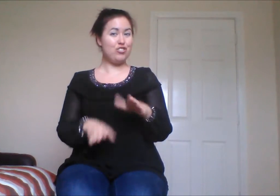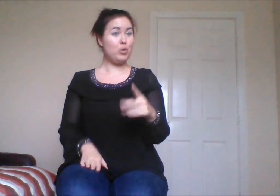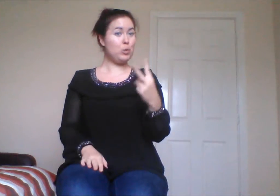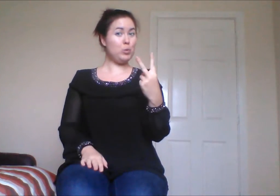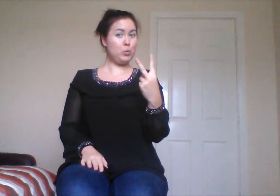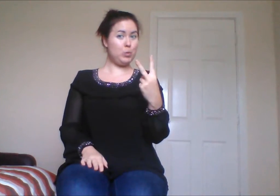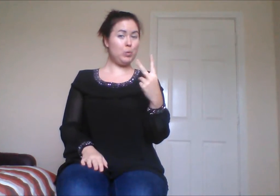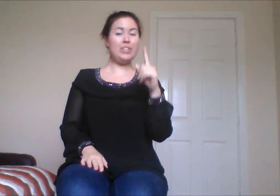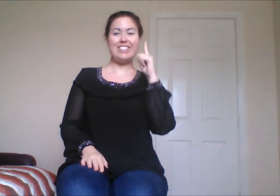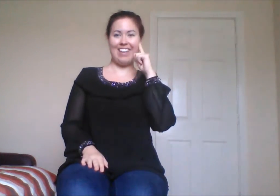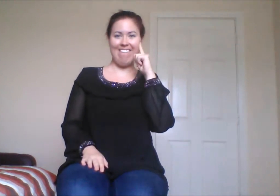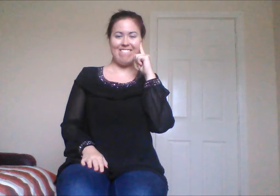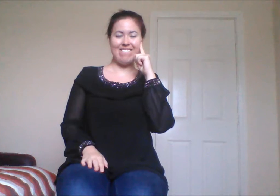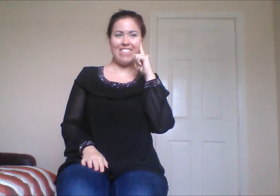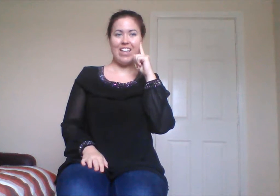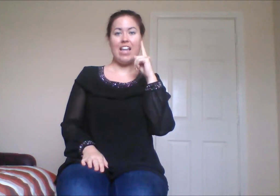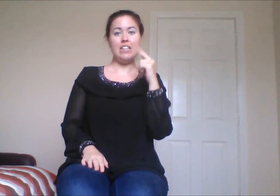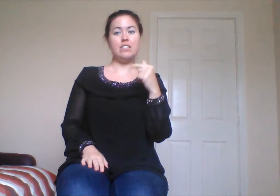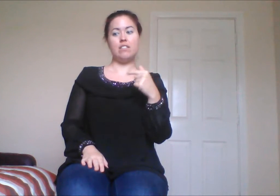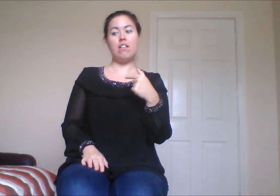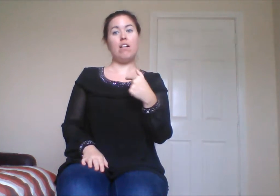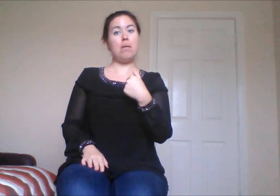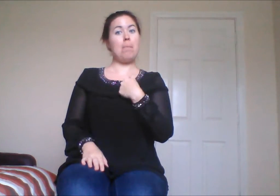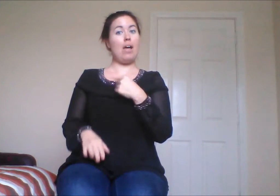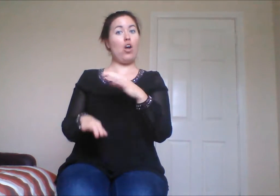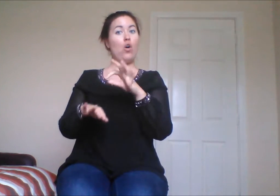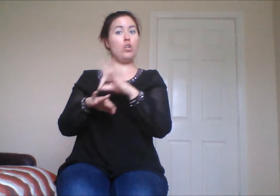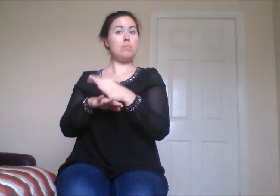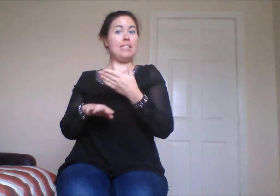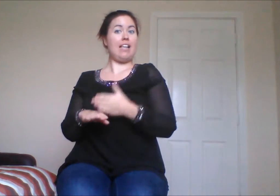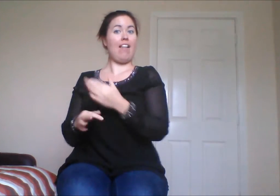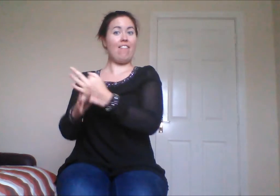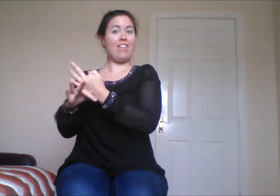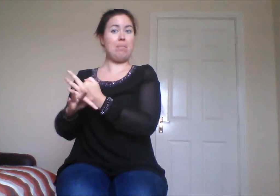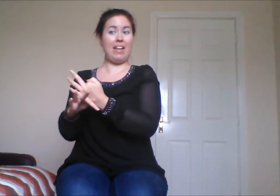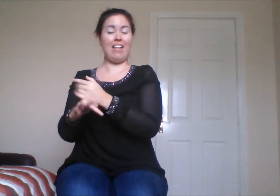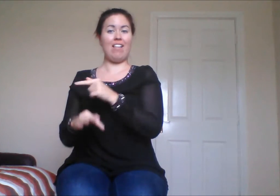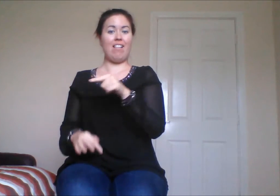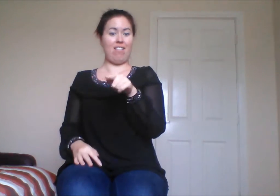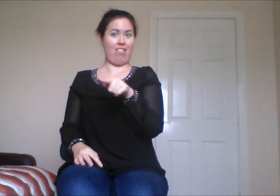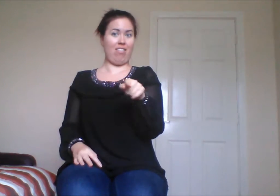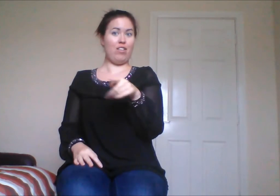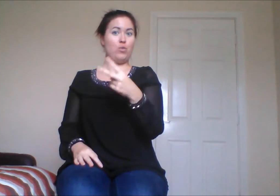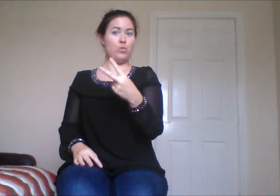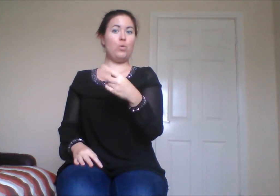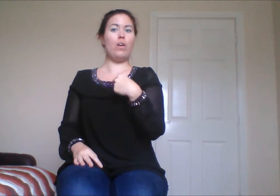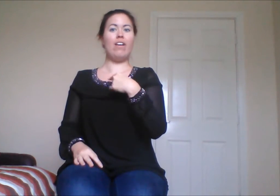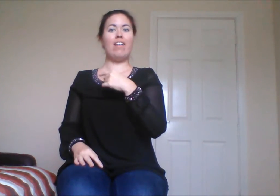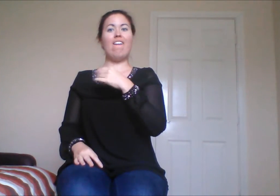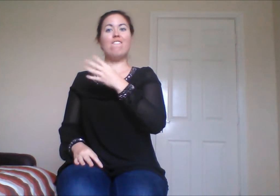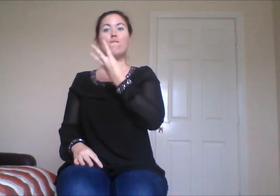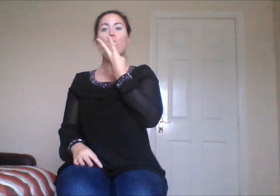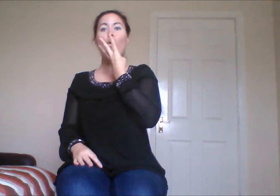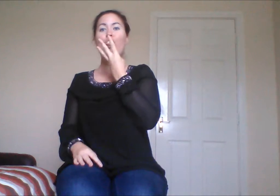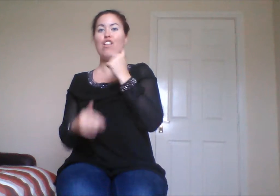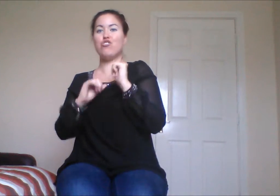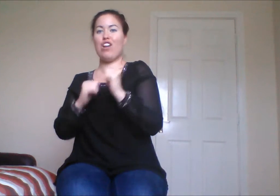were born deaf, and they are actually the fourth generation of deaf children that we have on my husband's side, the family,